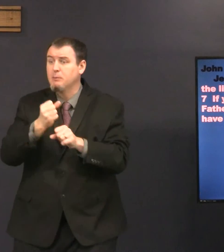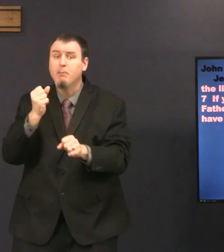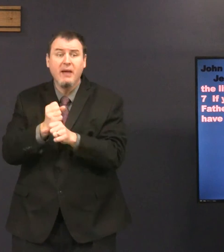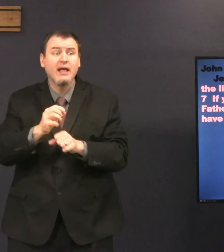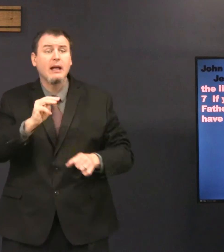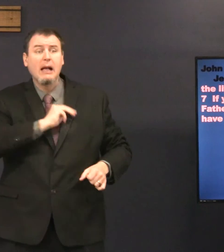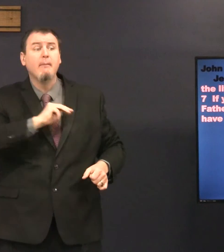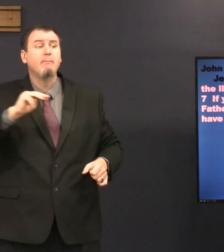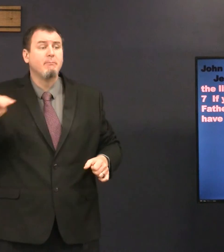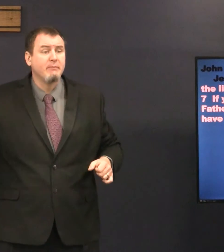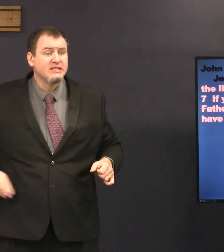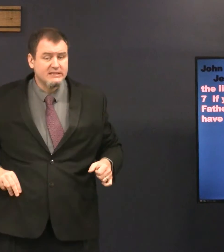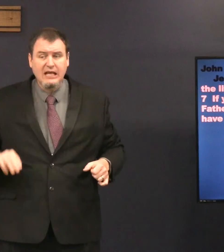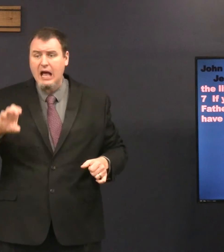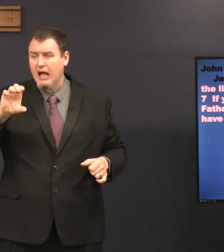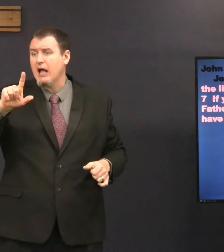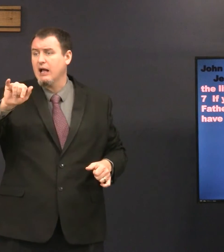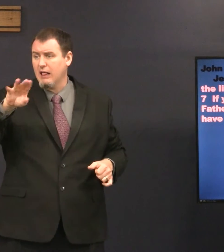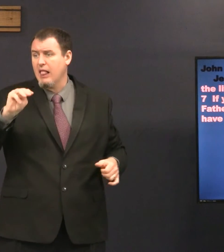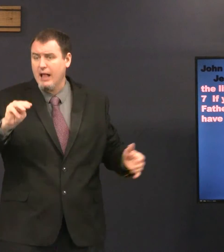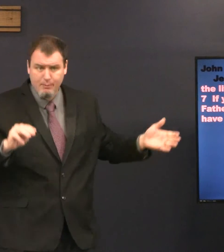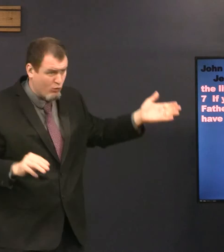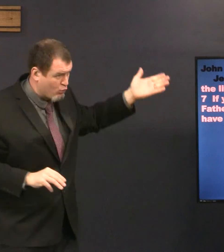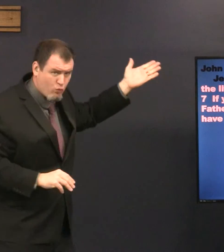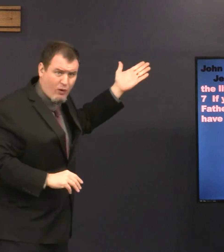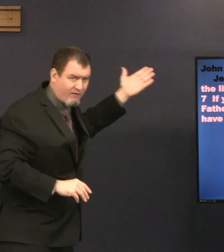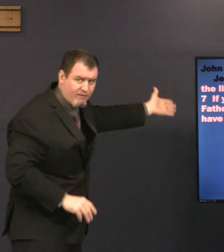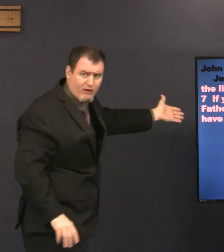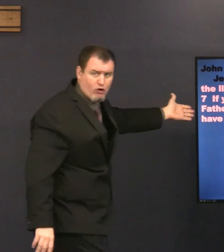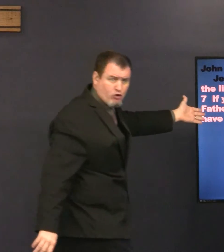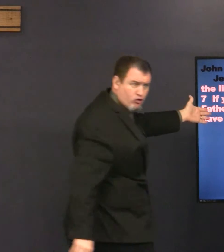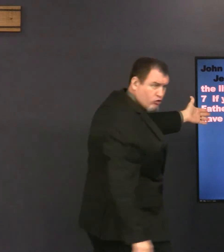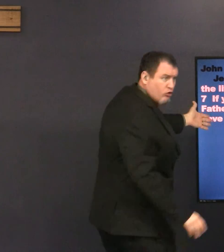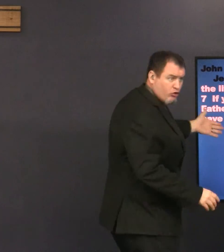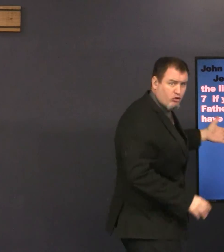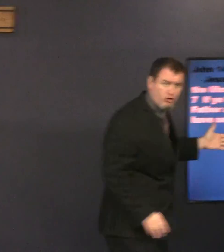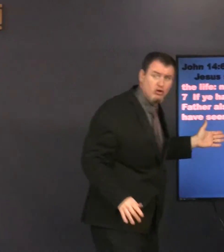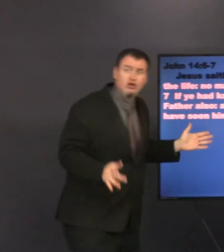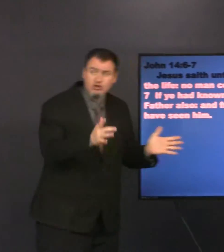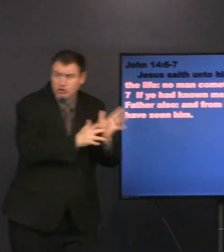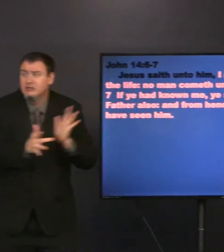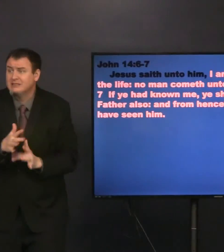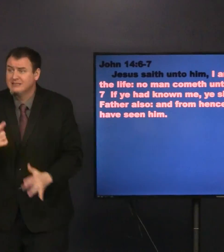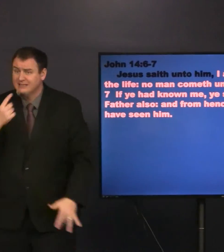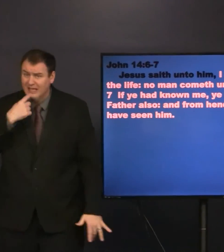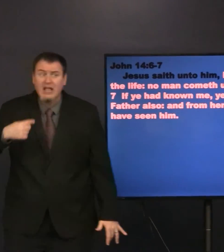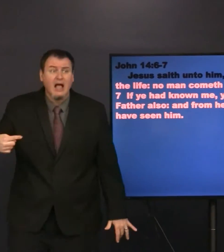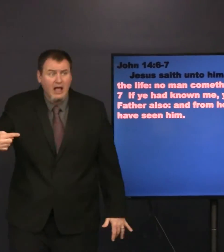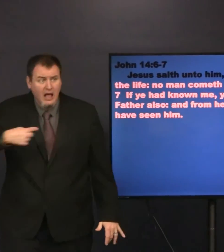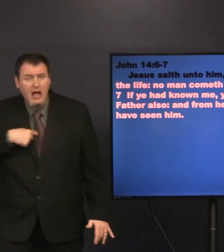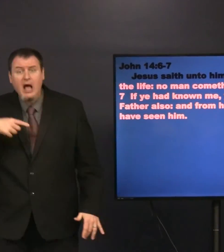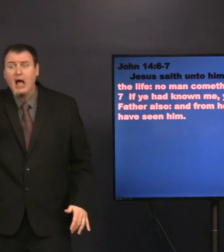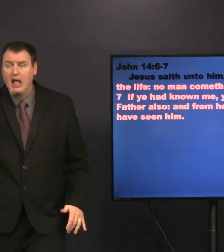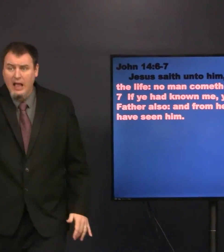So Jesus is making a messianic claim here. Jesus is saying,